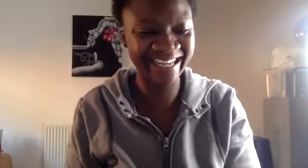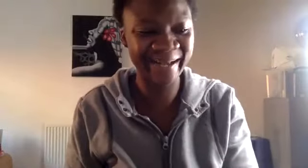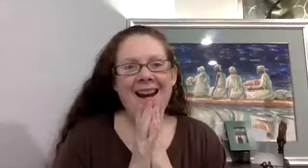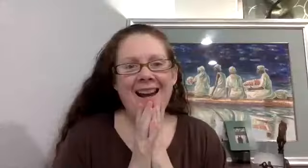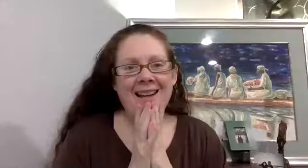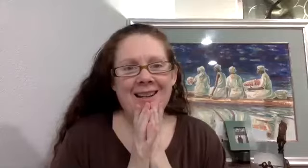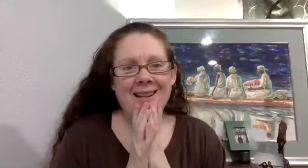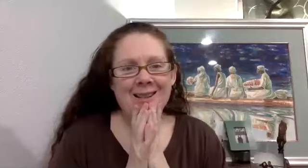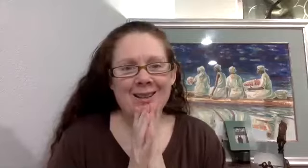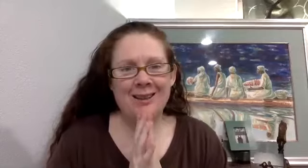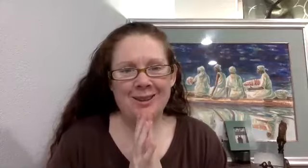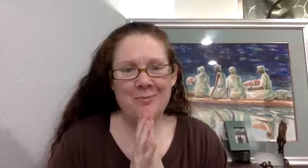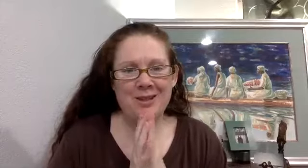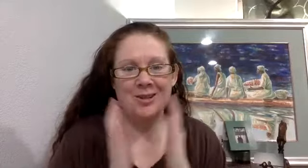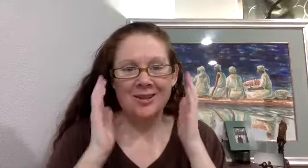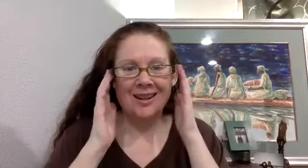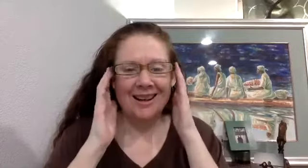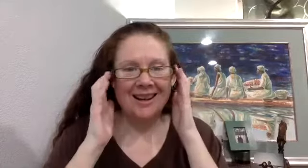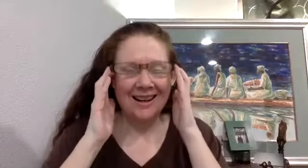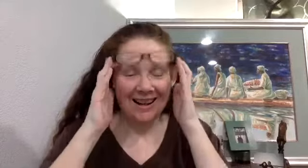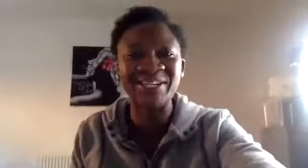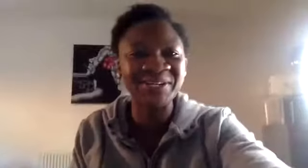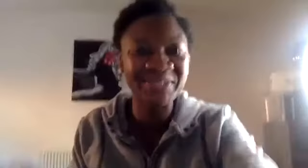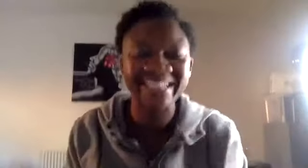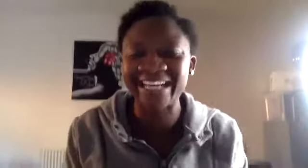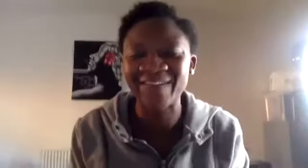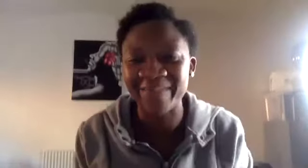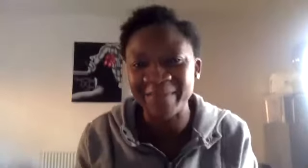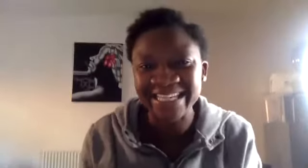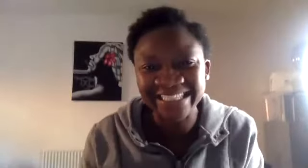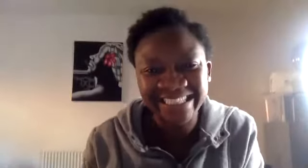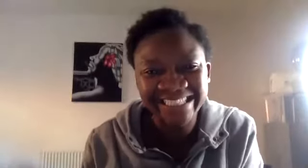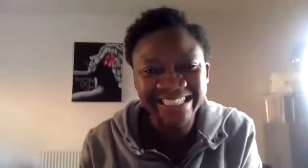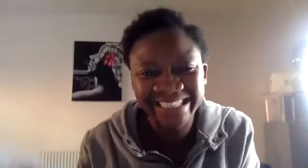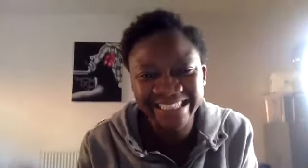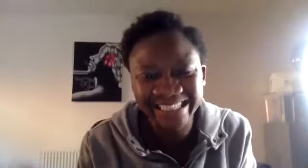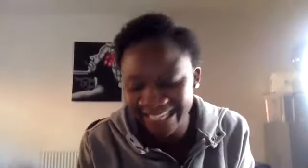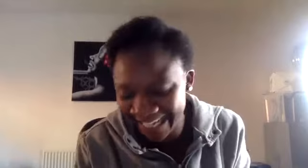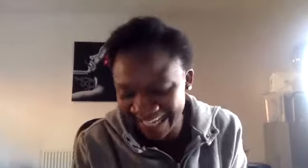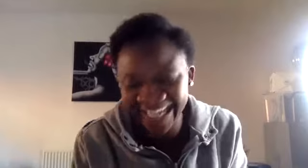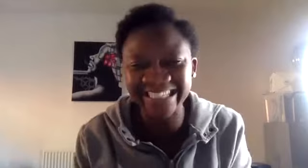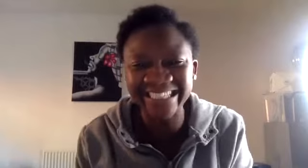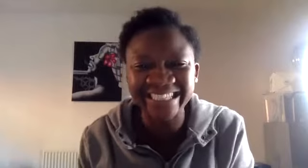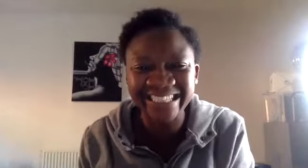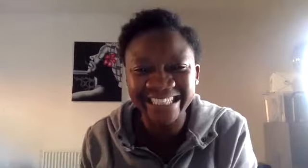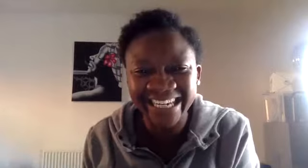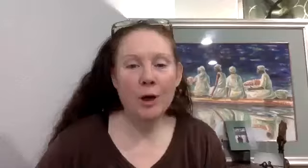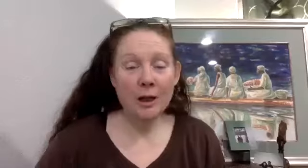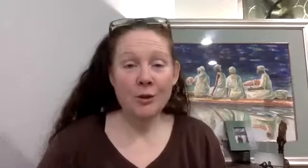Leanne, it is so lovely to meet you. And you, thanks for having me. Oh, so we're going to do